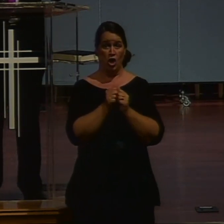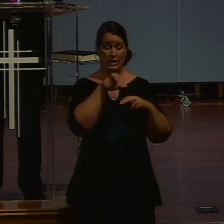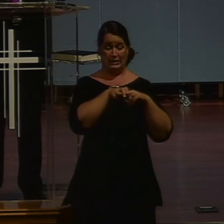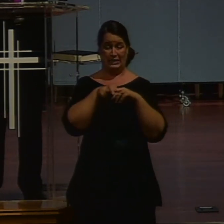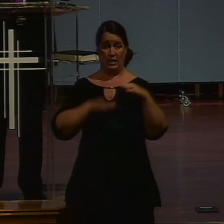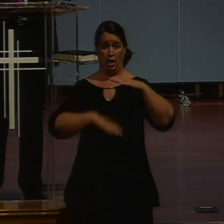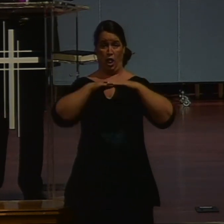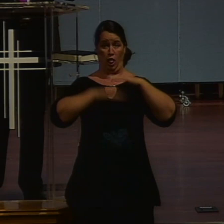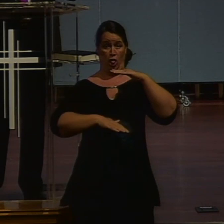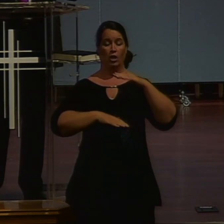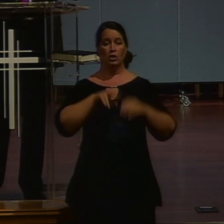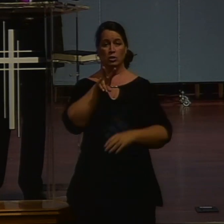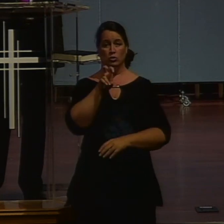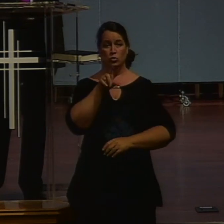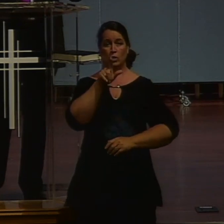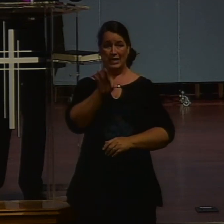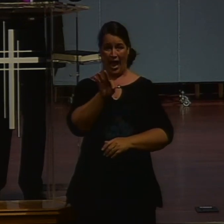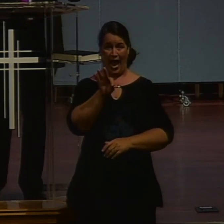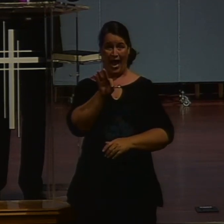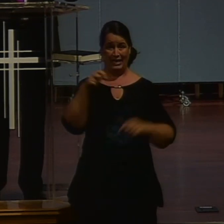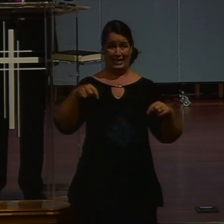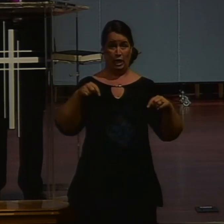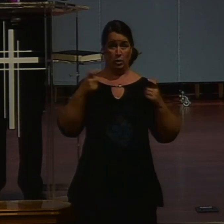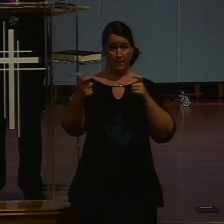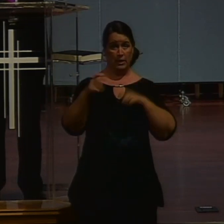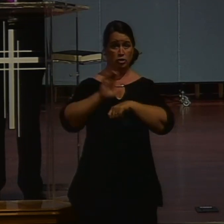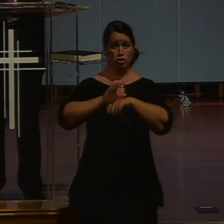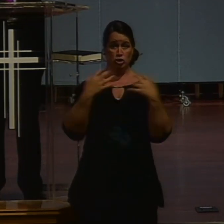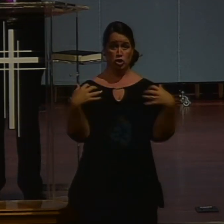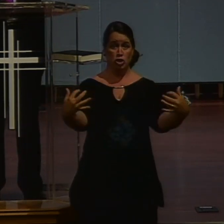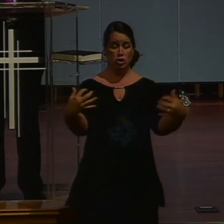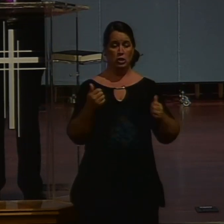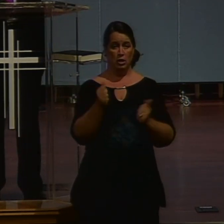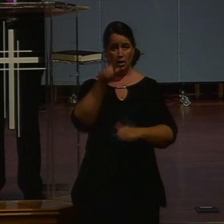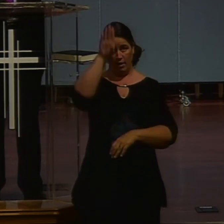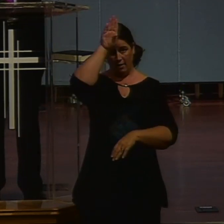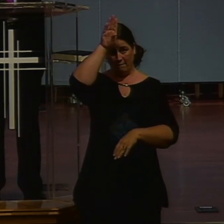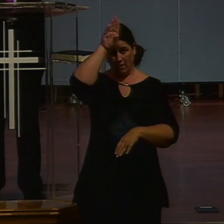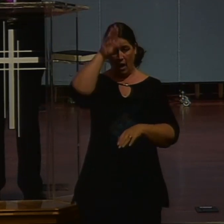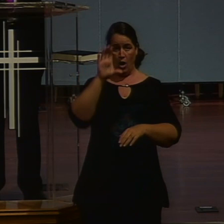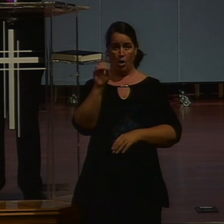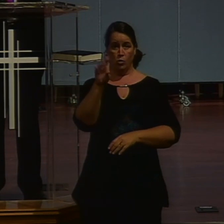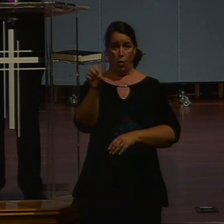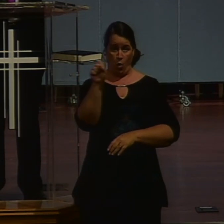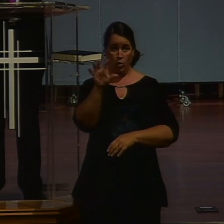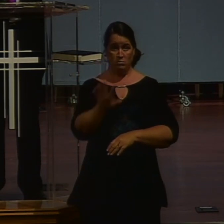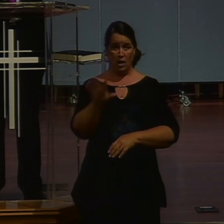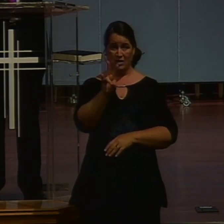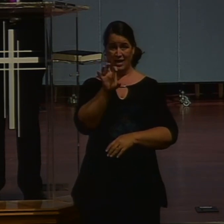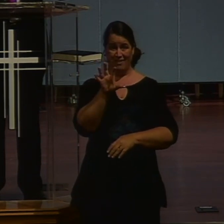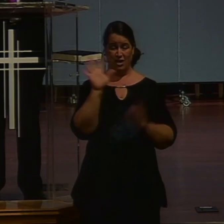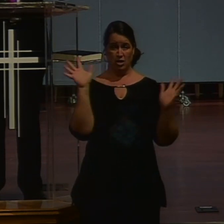seating capacity has been reduced to 229 in the sanctuary. The fire regulation codes call for more than 700